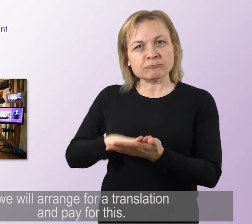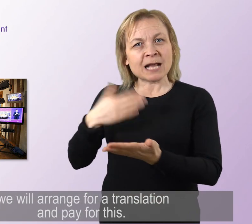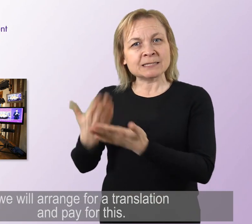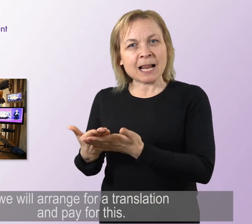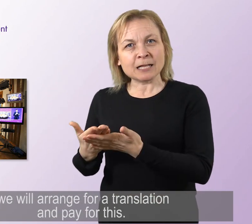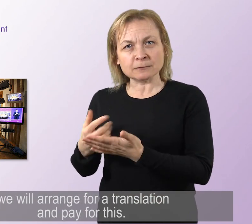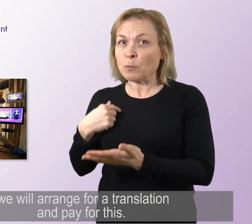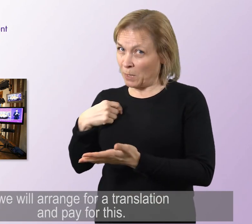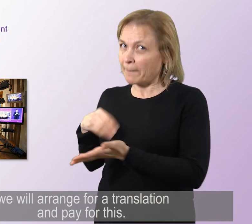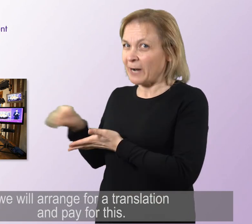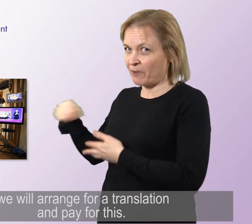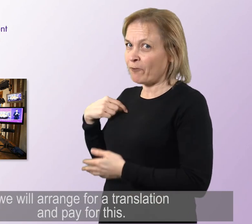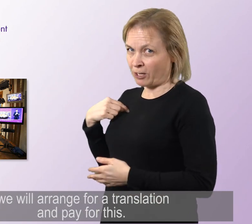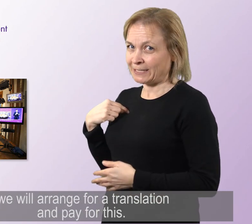translation and pay for this